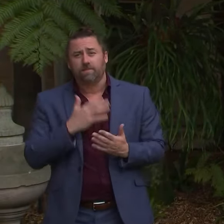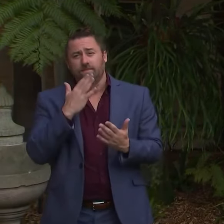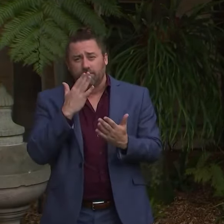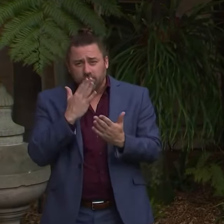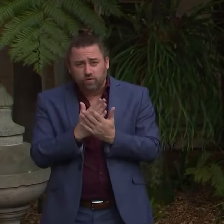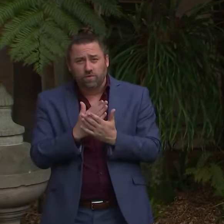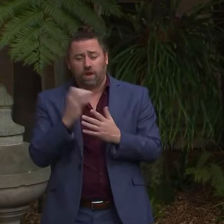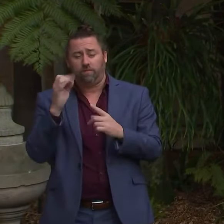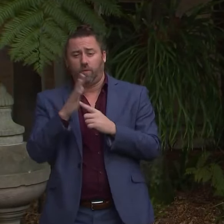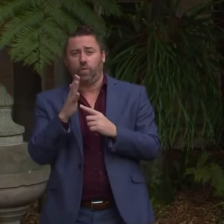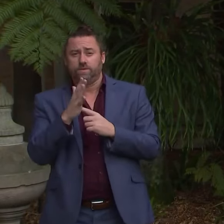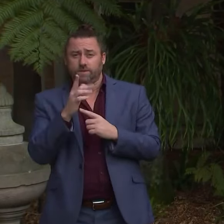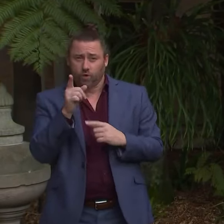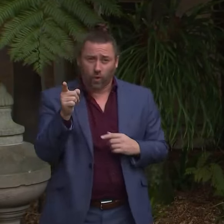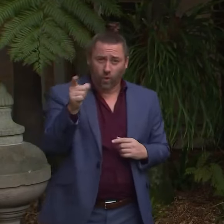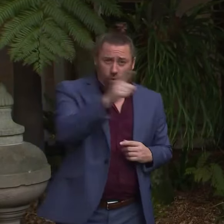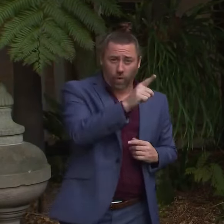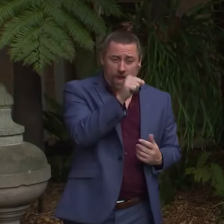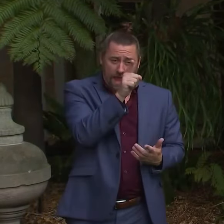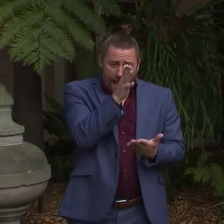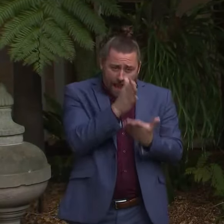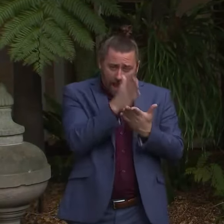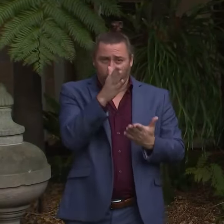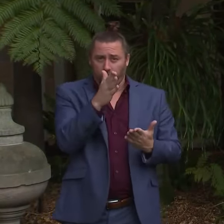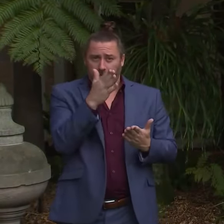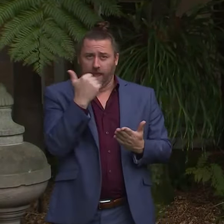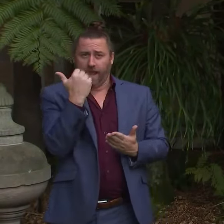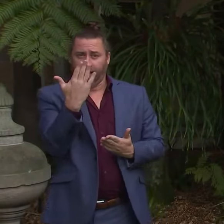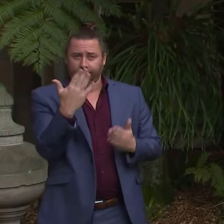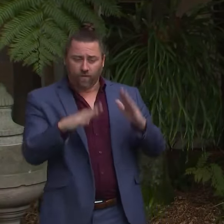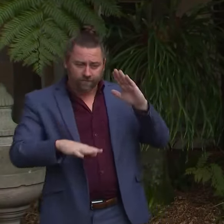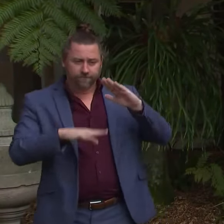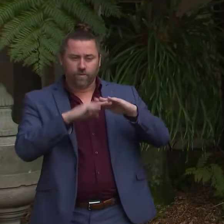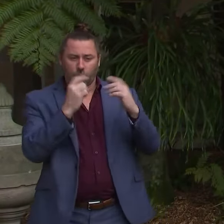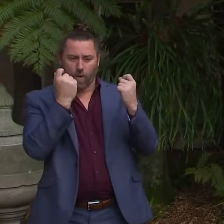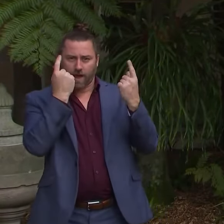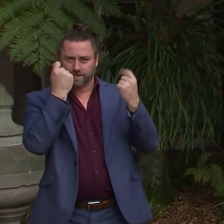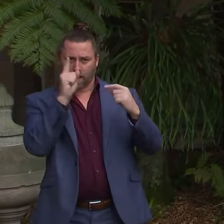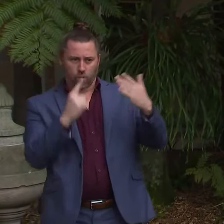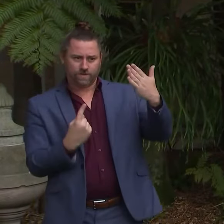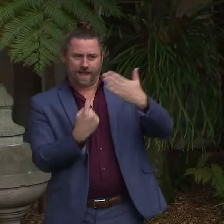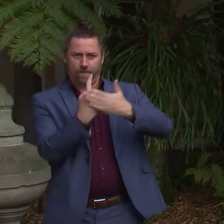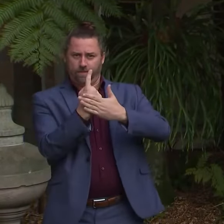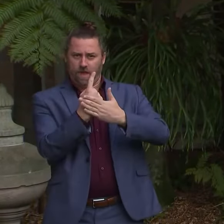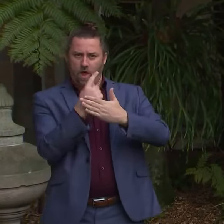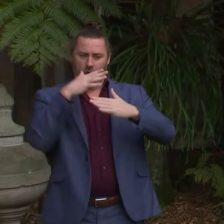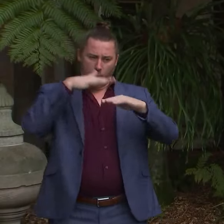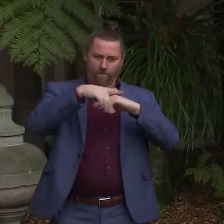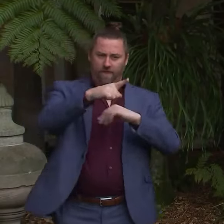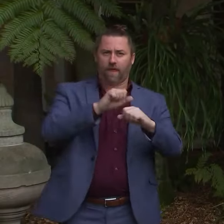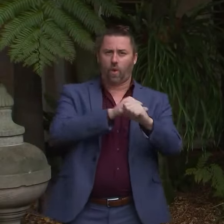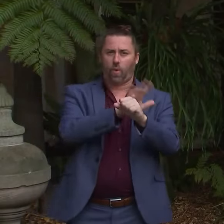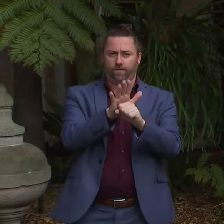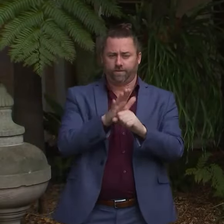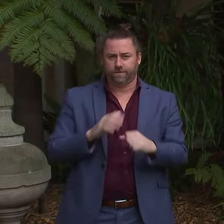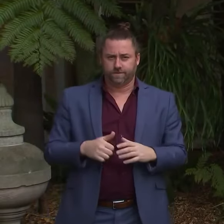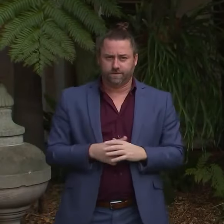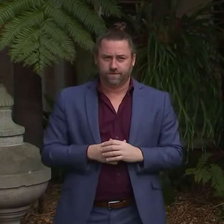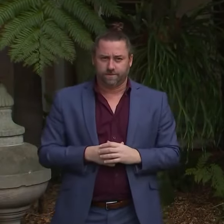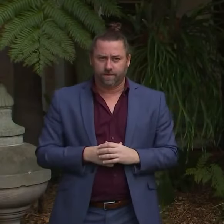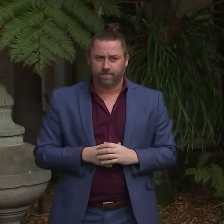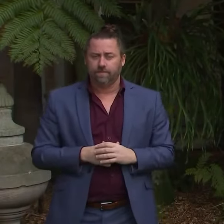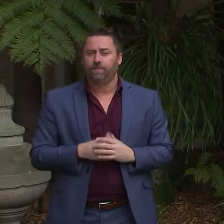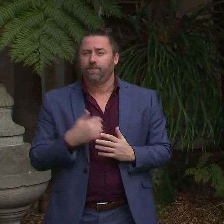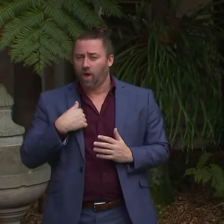that Queenslanders have a full understanding of the picture associated with this pandemic. In the interest of